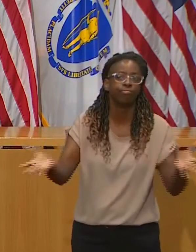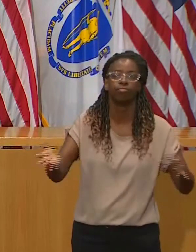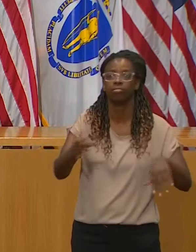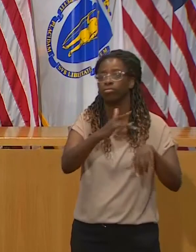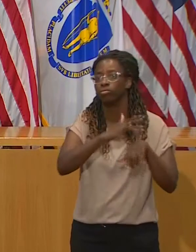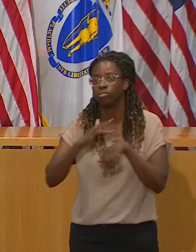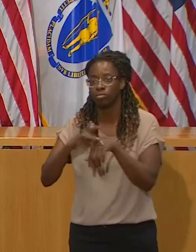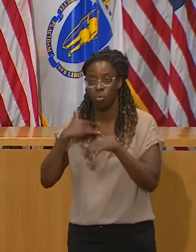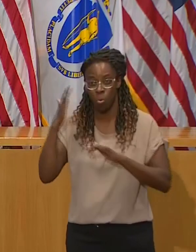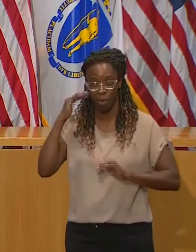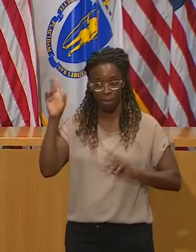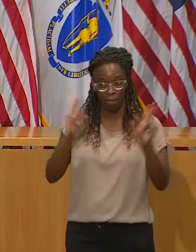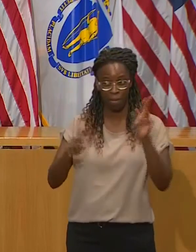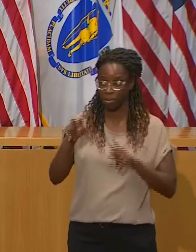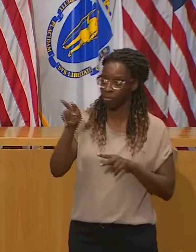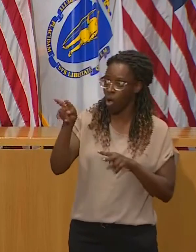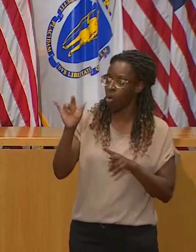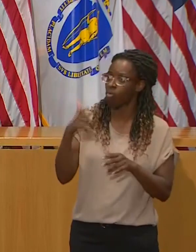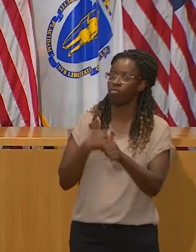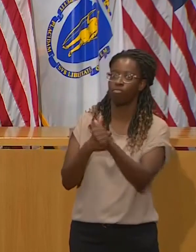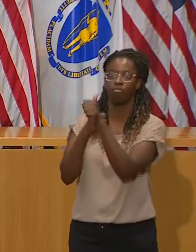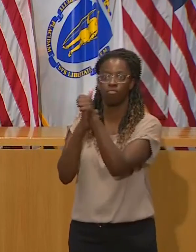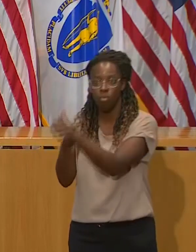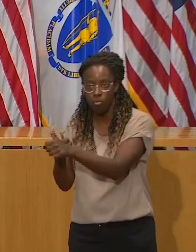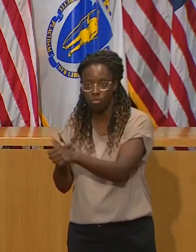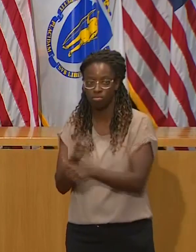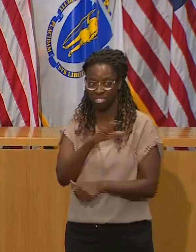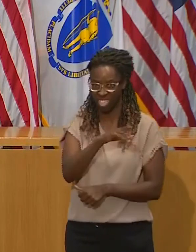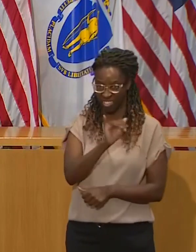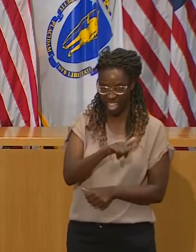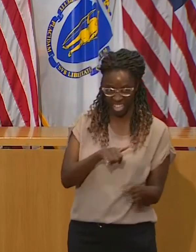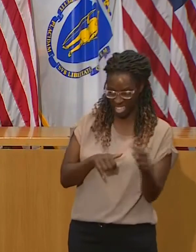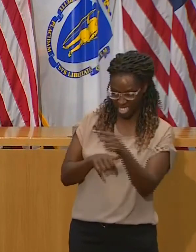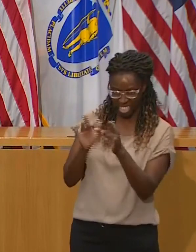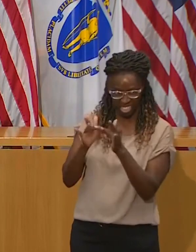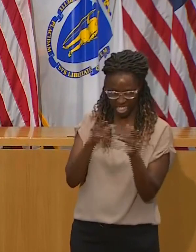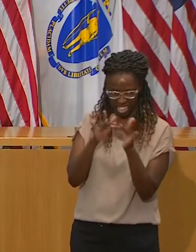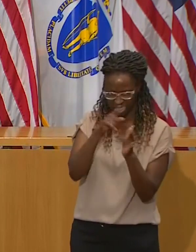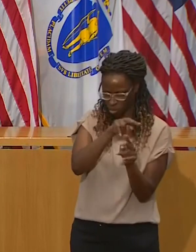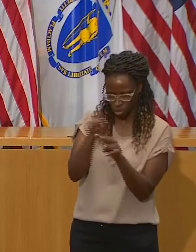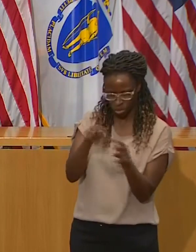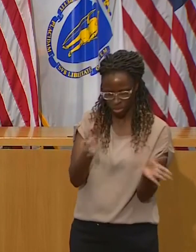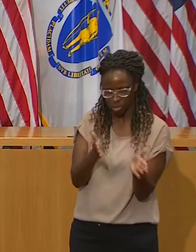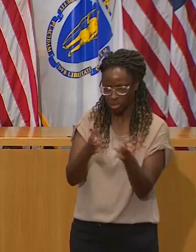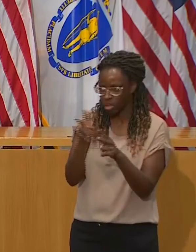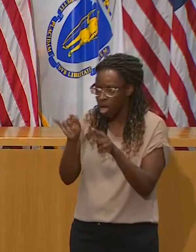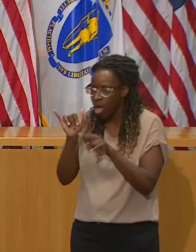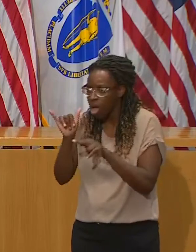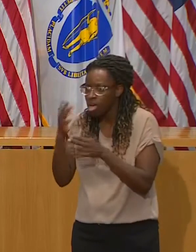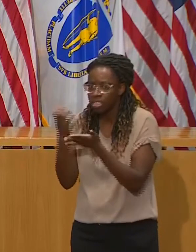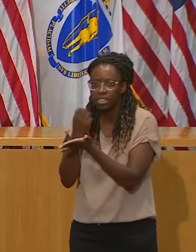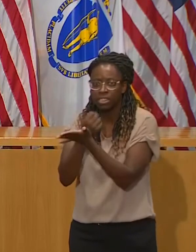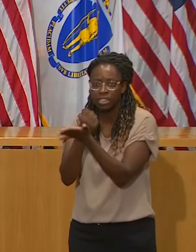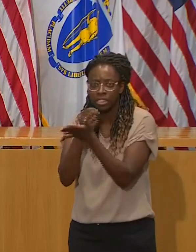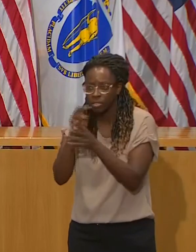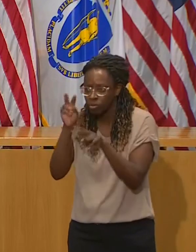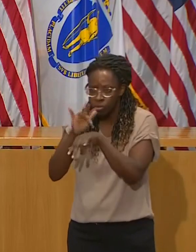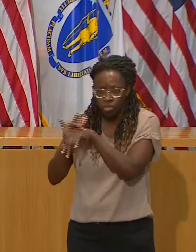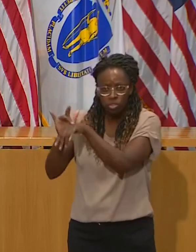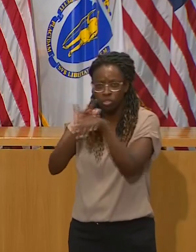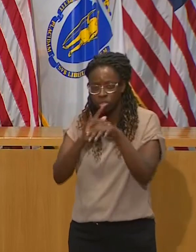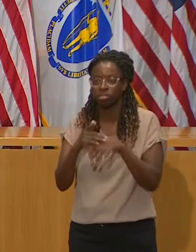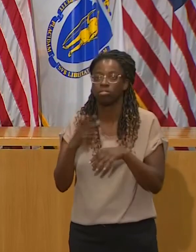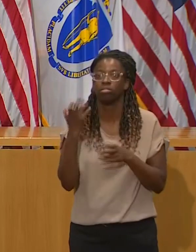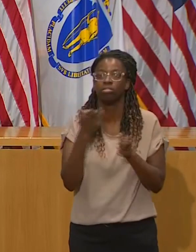problems are and to deal with that. And I do think these two big holidays are going to be really important with